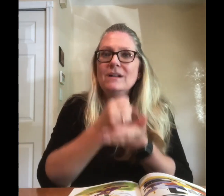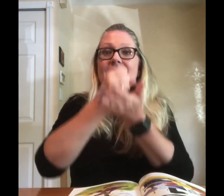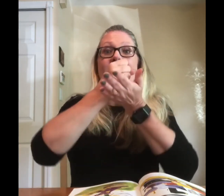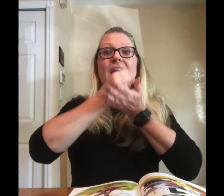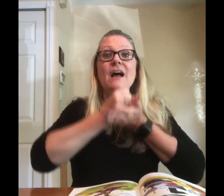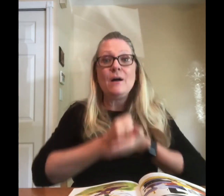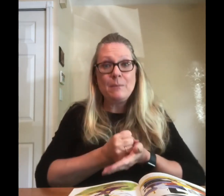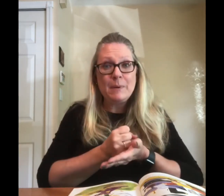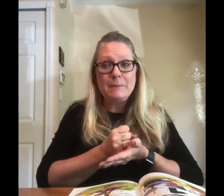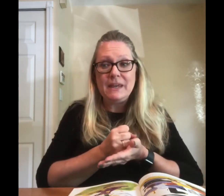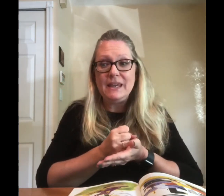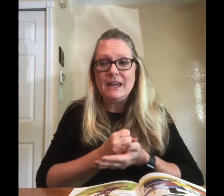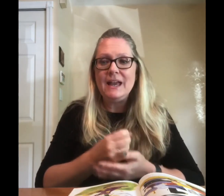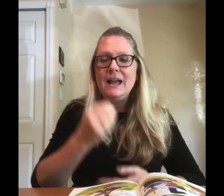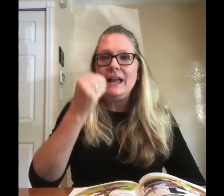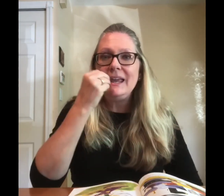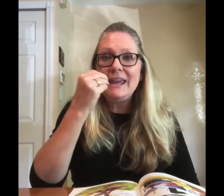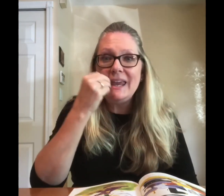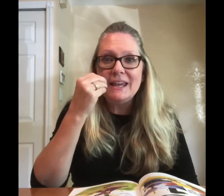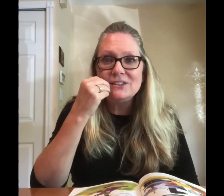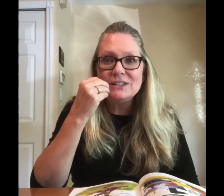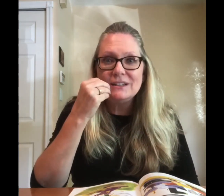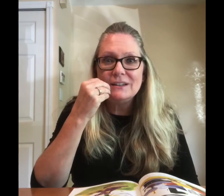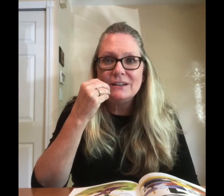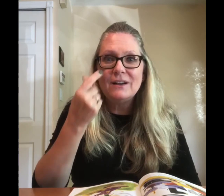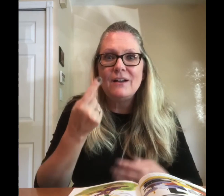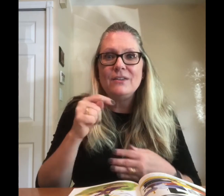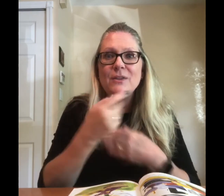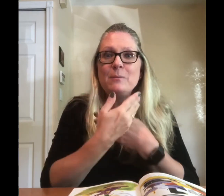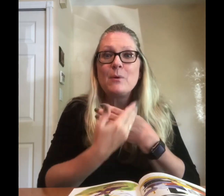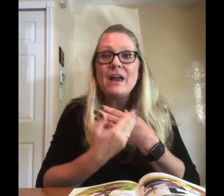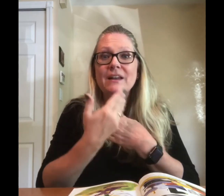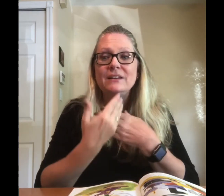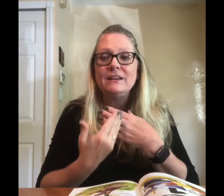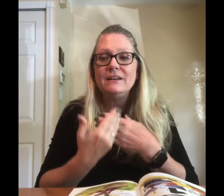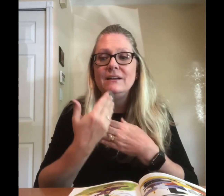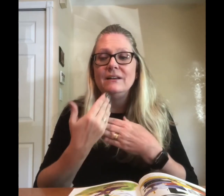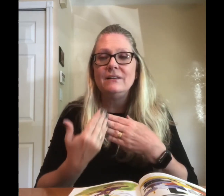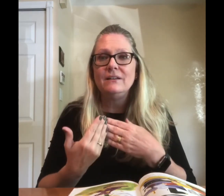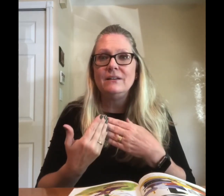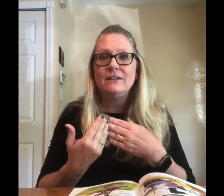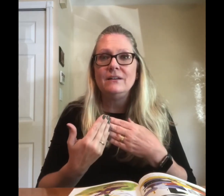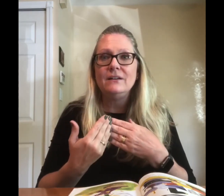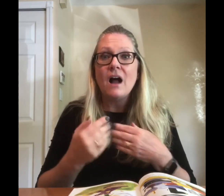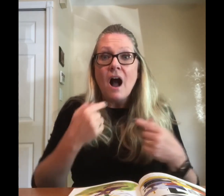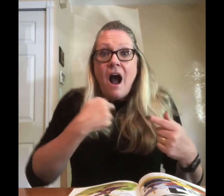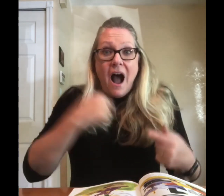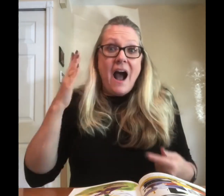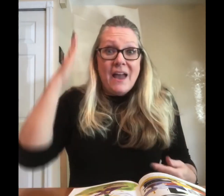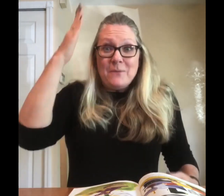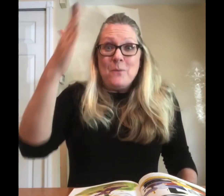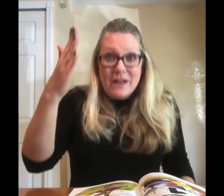help me eat the bread I will